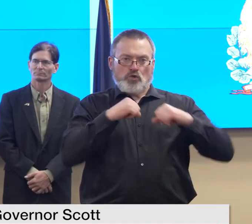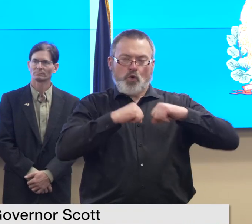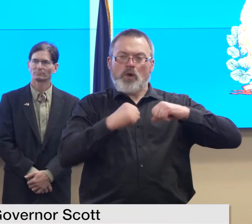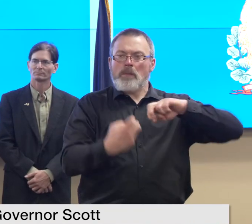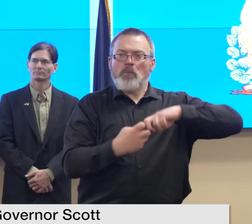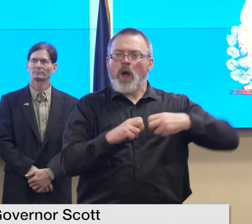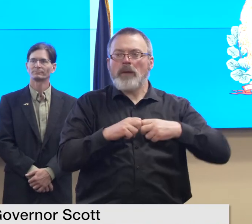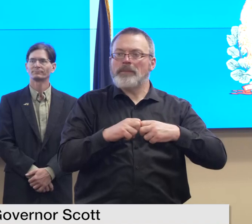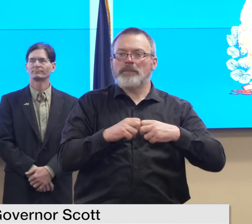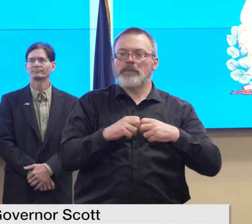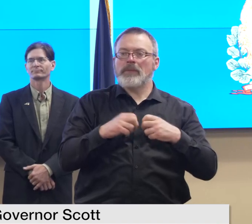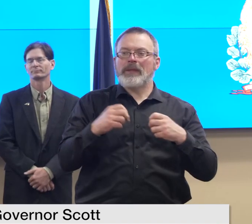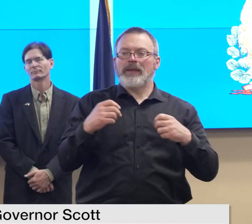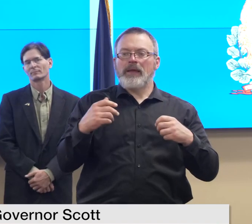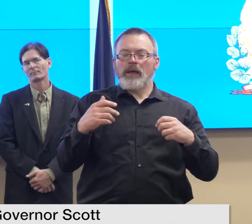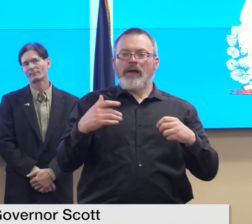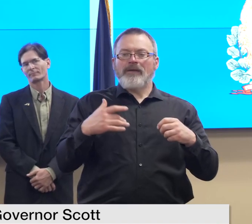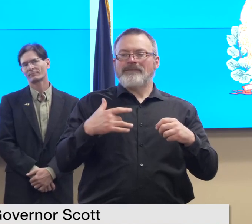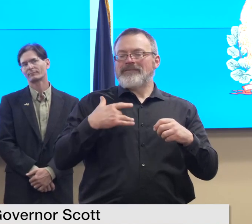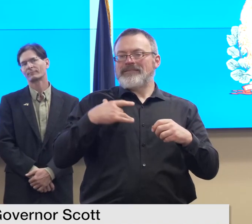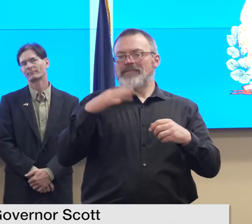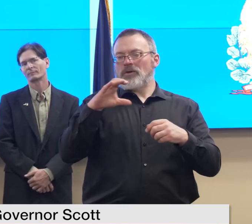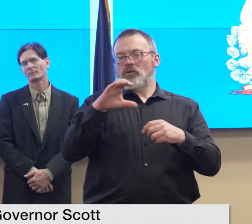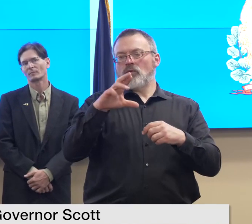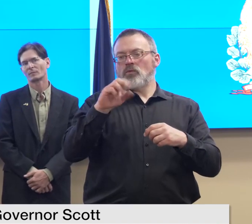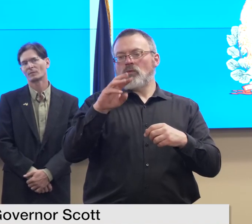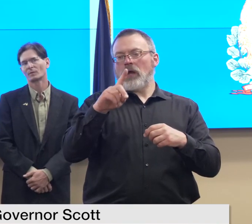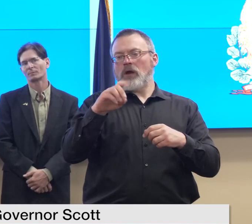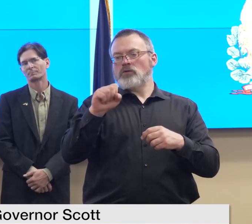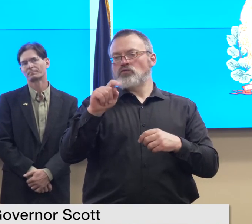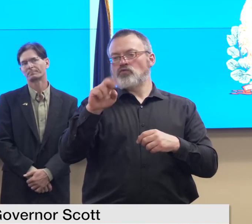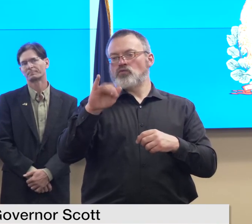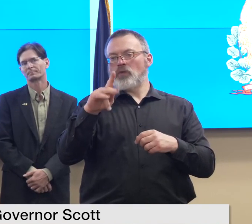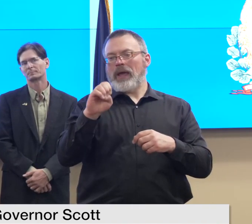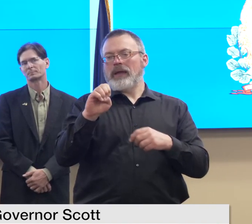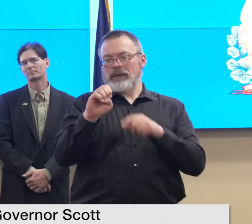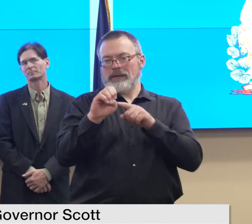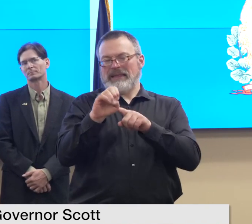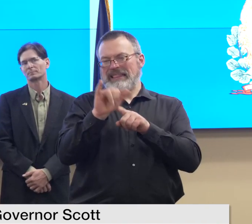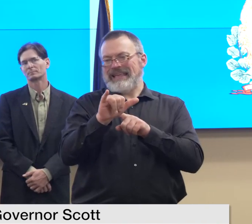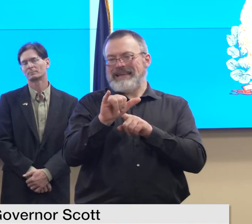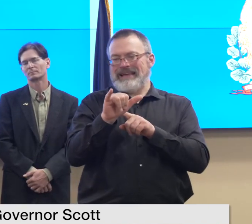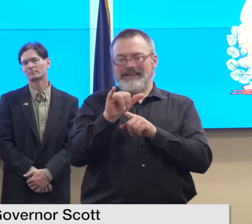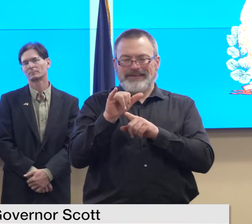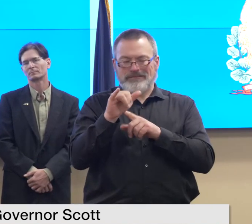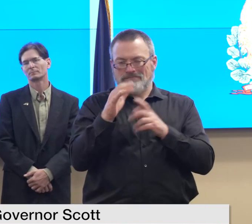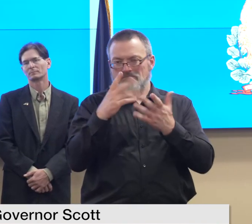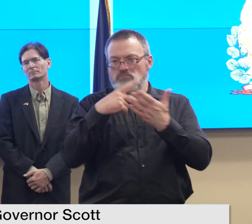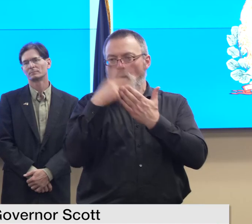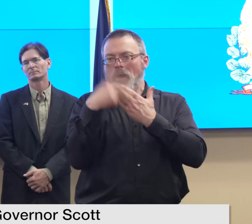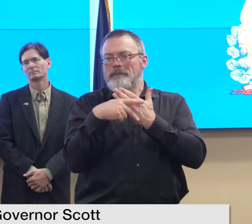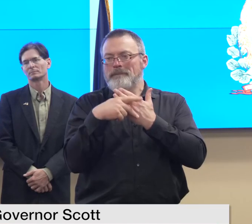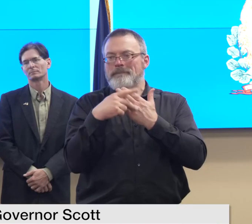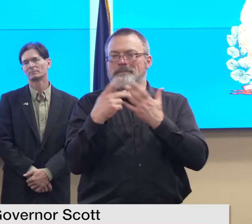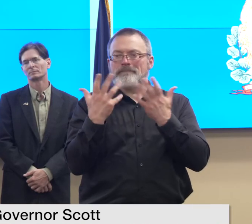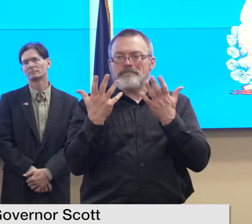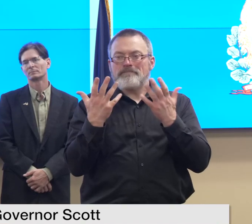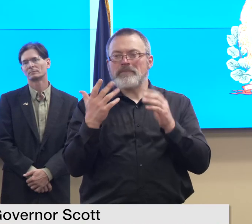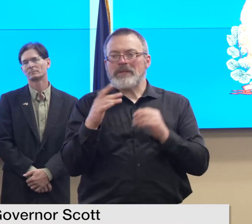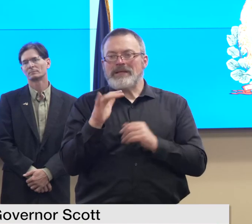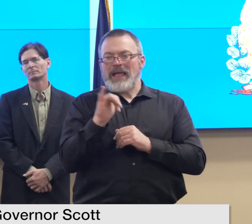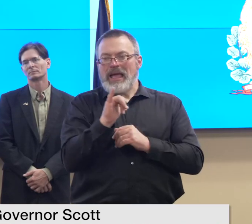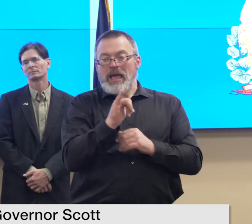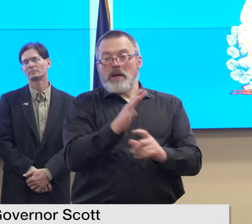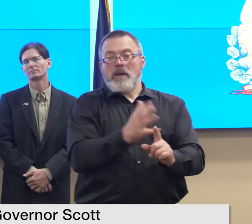strike anything attached to that when the upgrades to that it seems as though that impacted